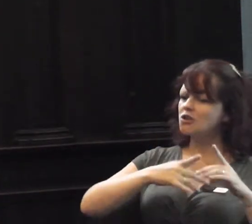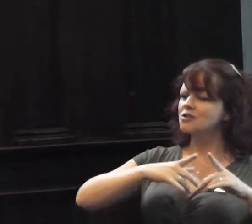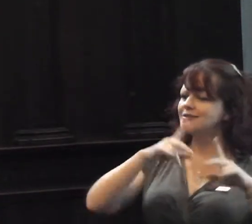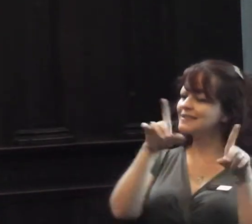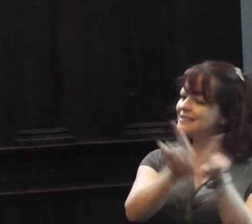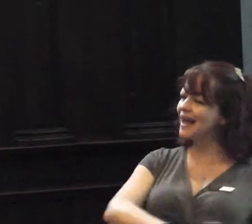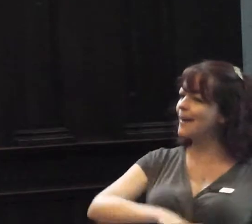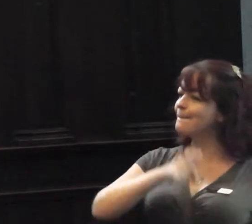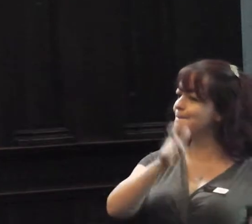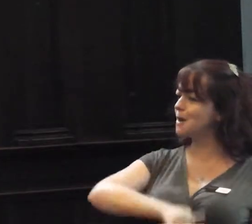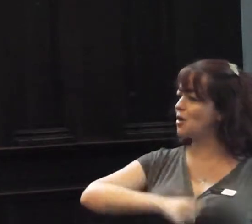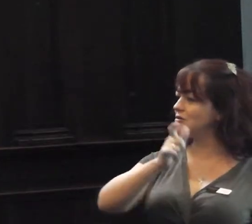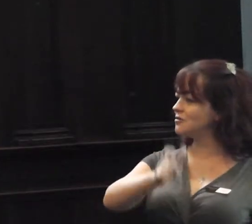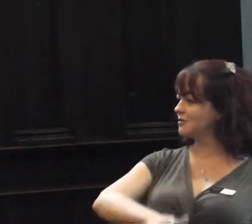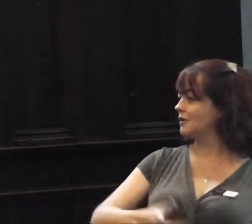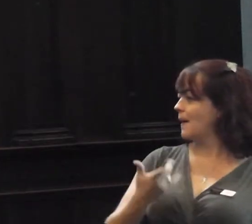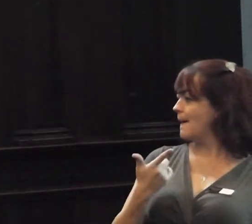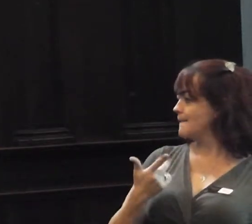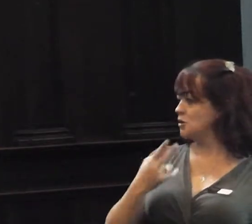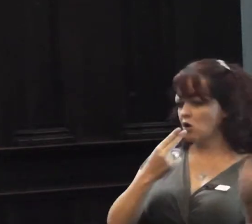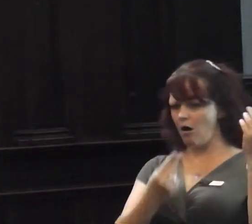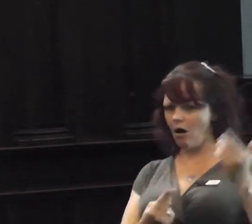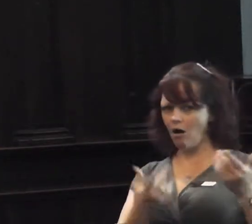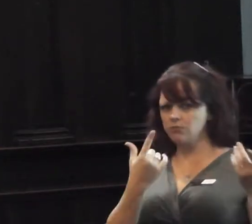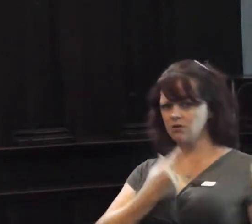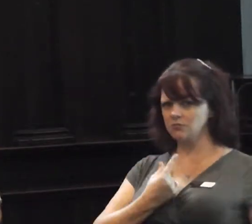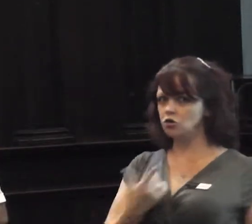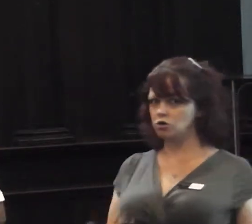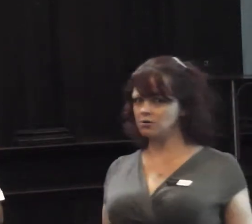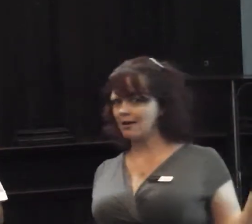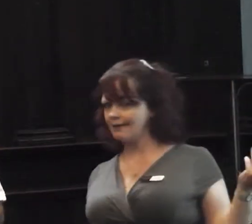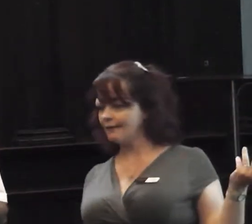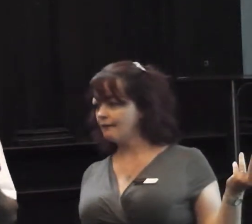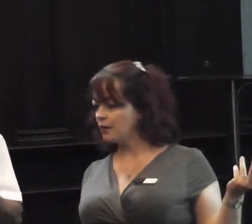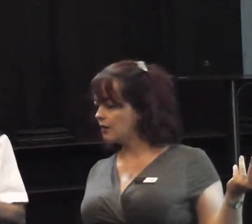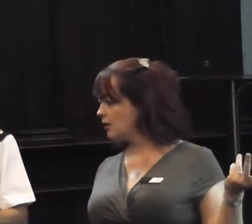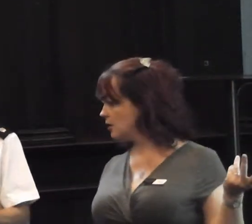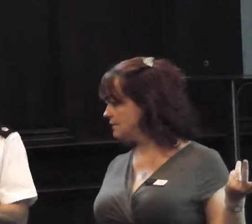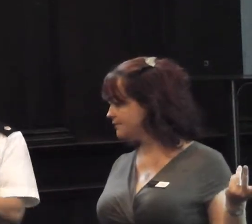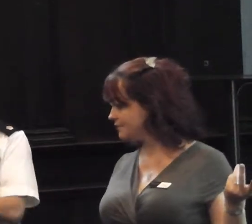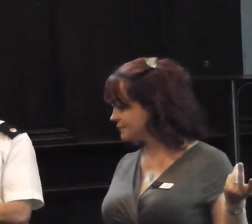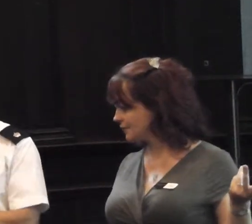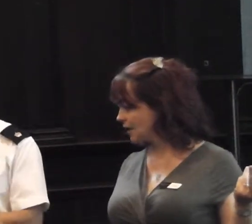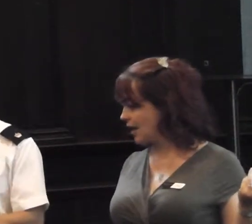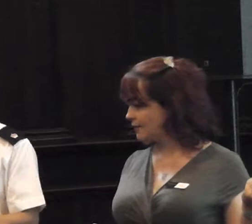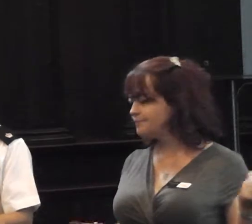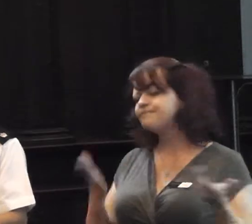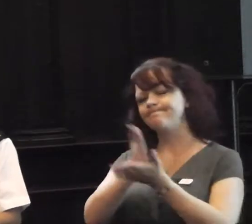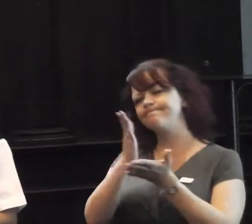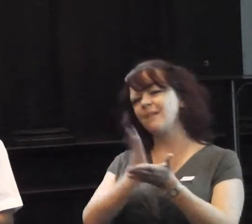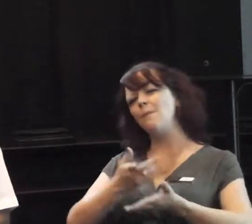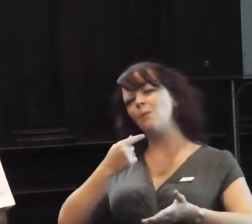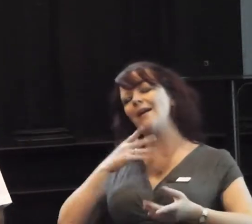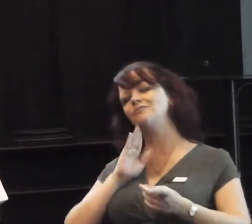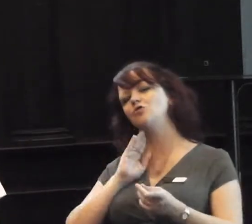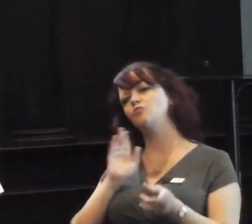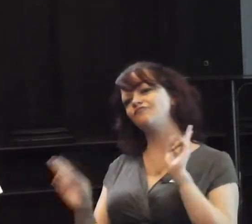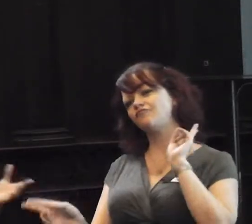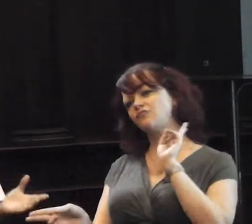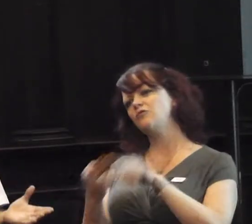But you wouldn't be, in that distance. I assume. we've got to pass on, bit dynamically, and,